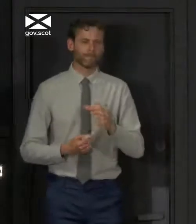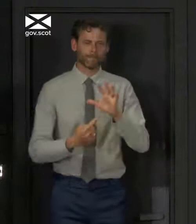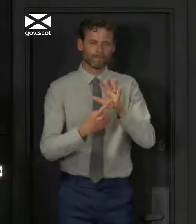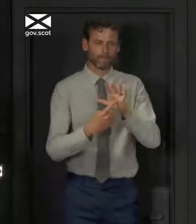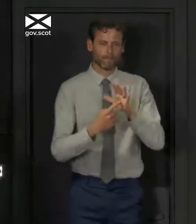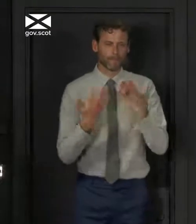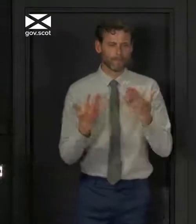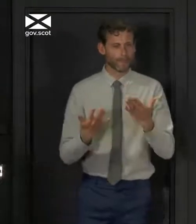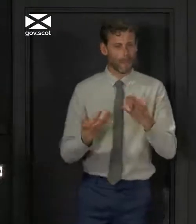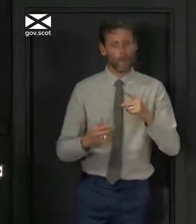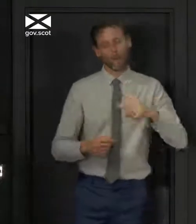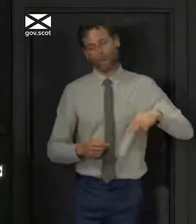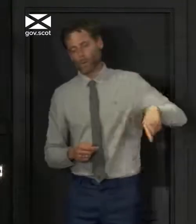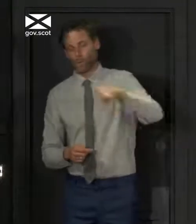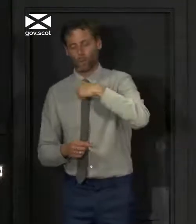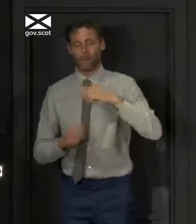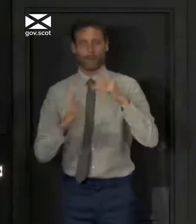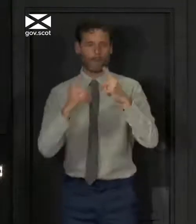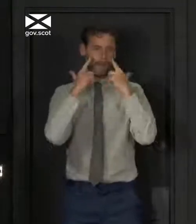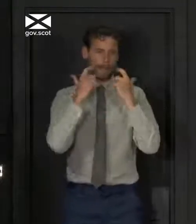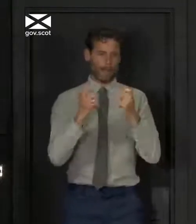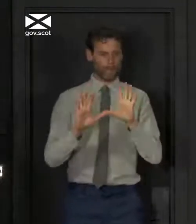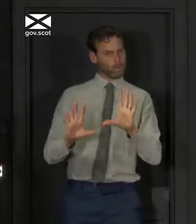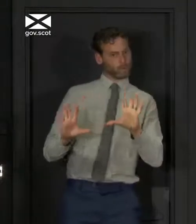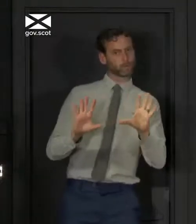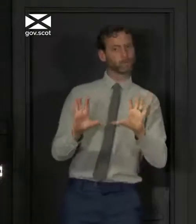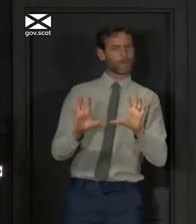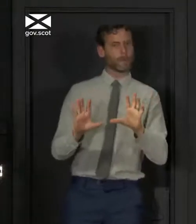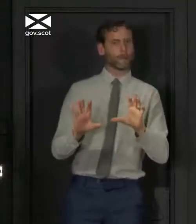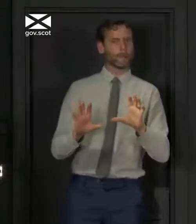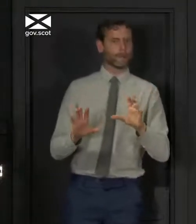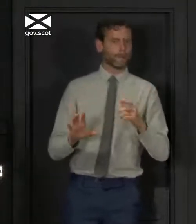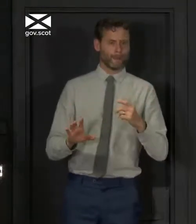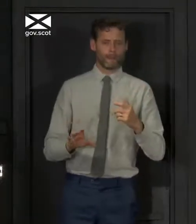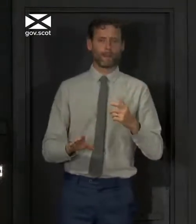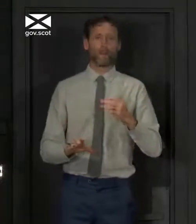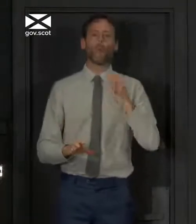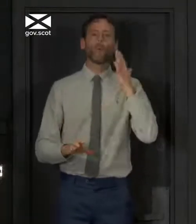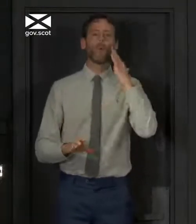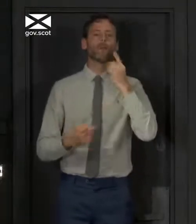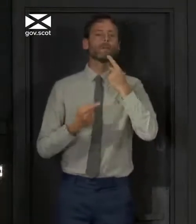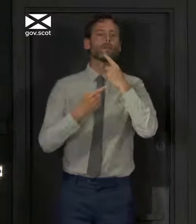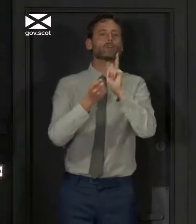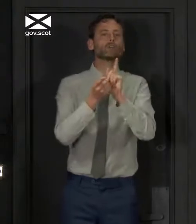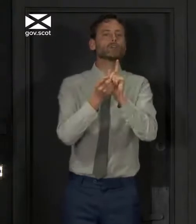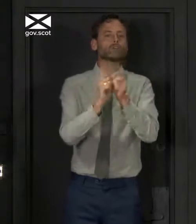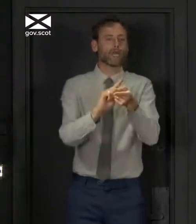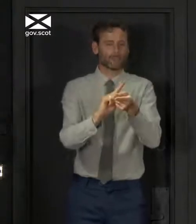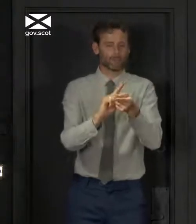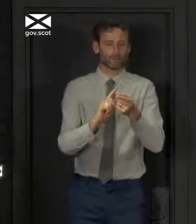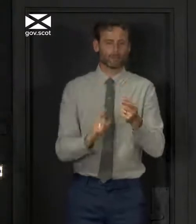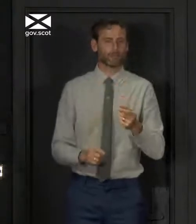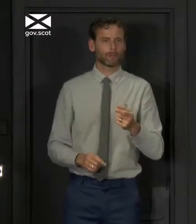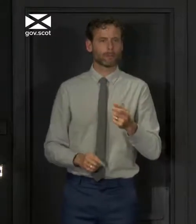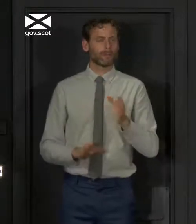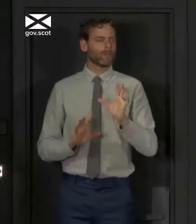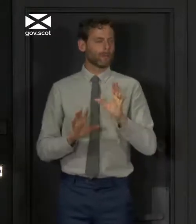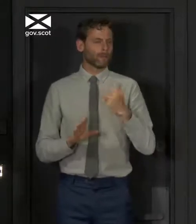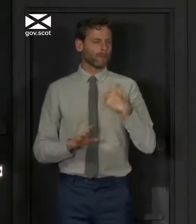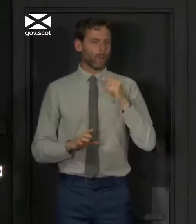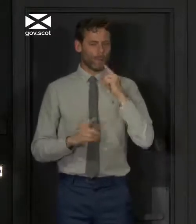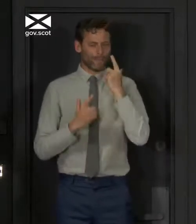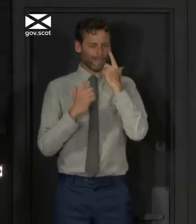precautionary, I would take a lot of convincing that we change things that we have been like this, that we have been sticking to